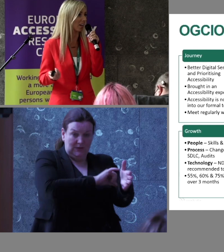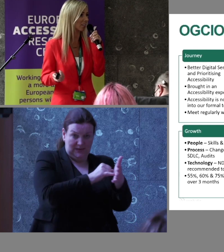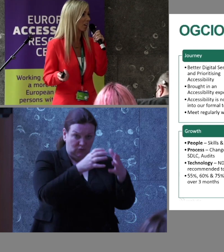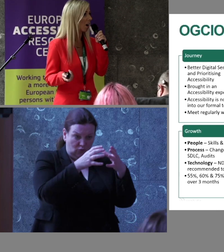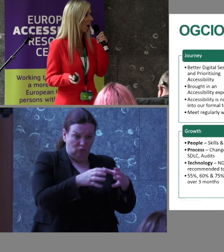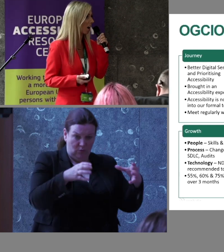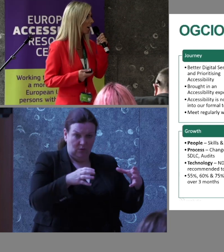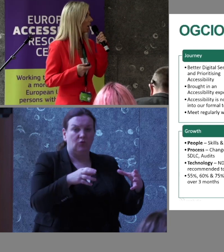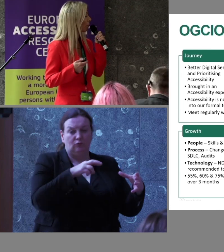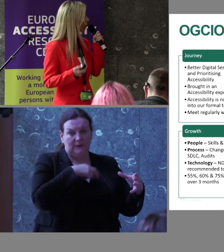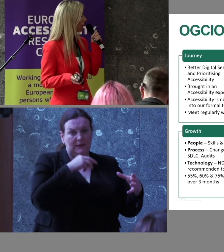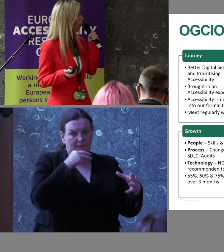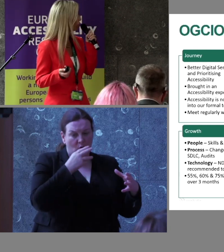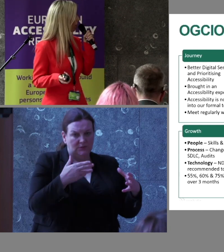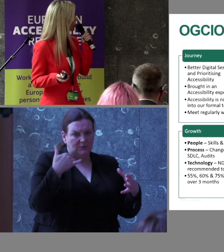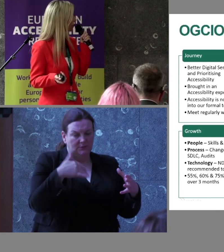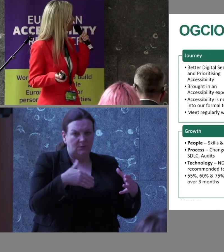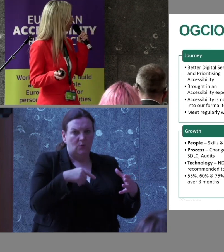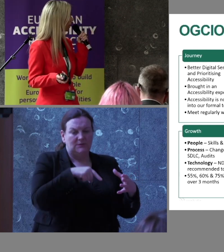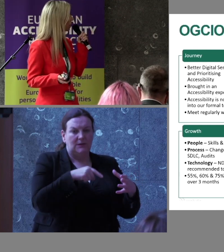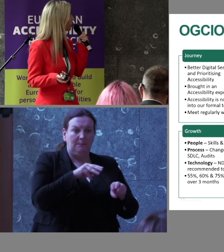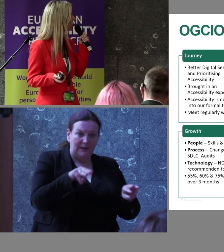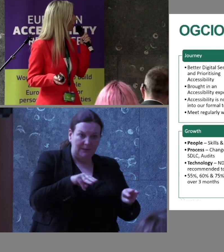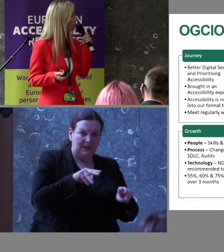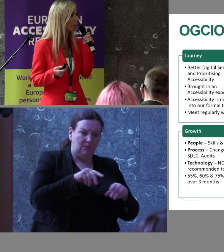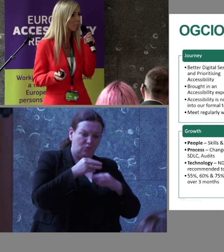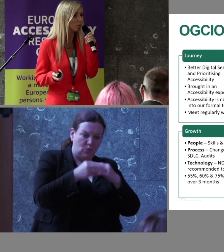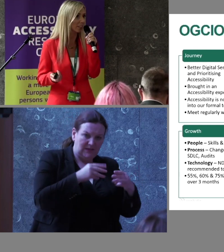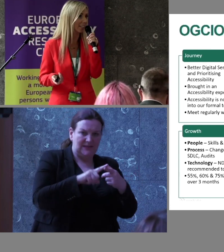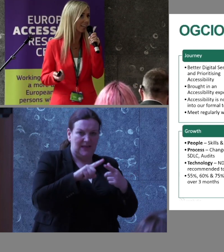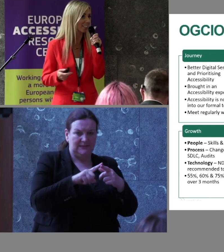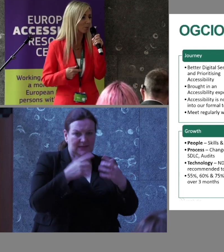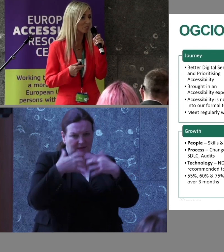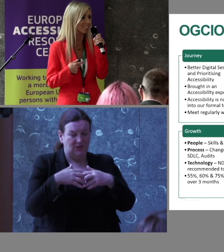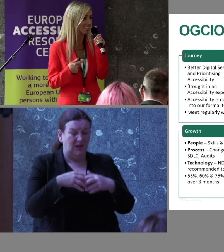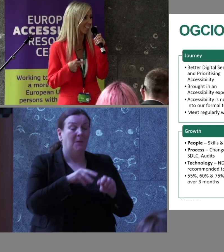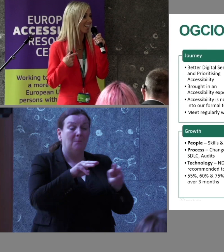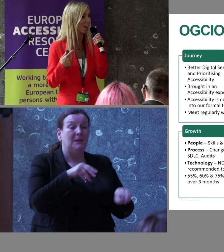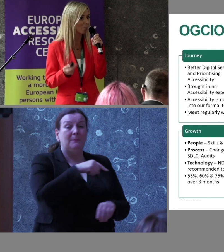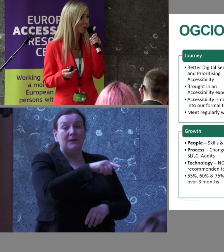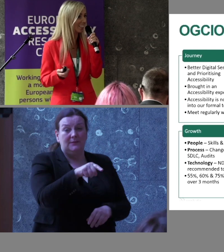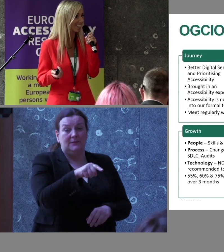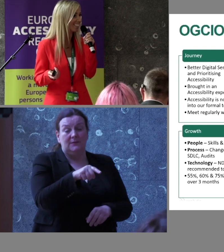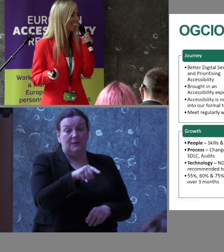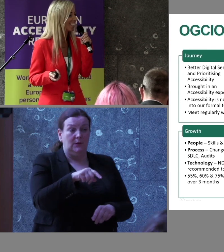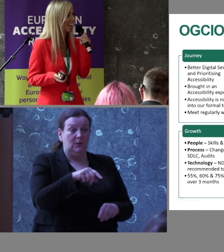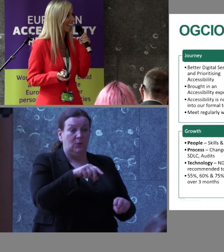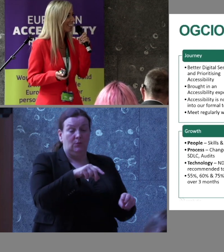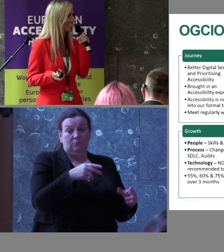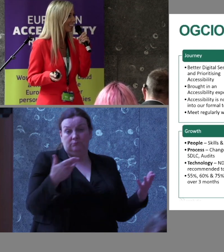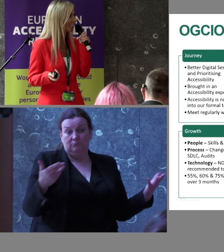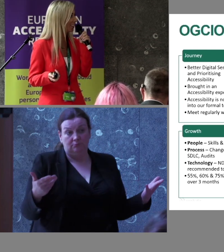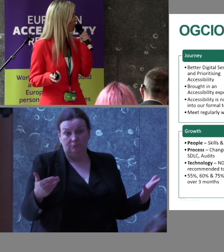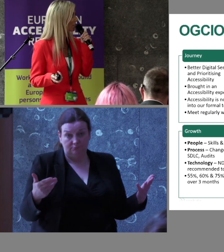to that are people, process, and technology. And the people really, and I suppose, as I say, I'm newly in